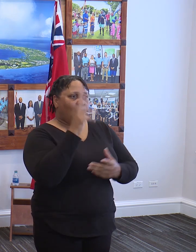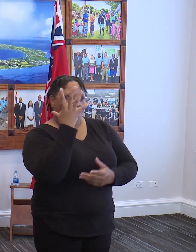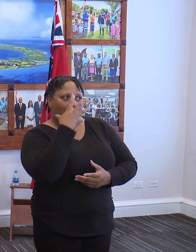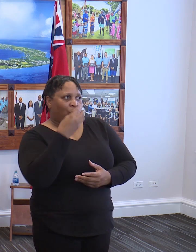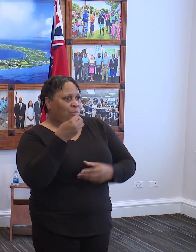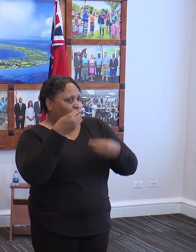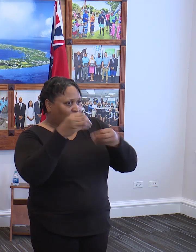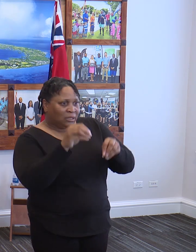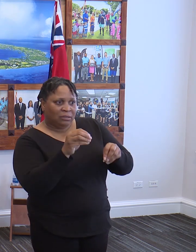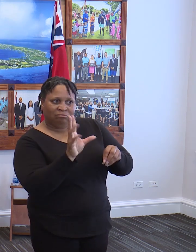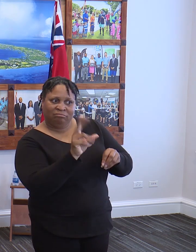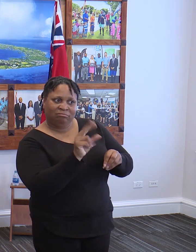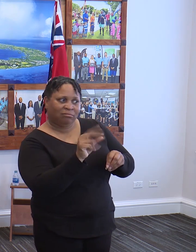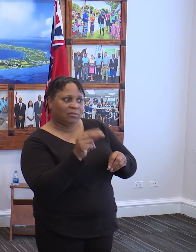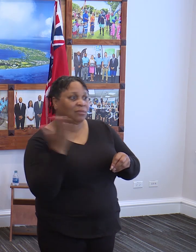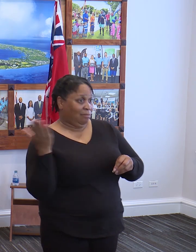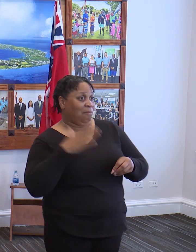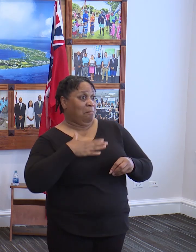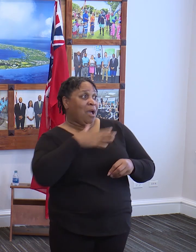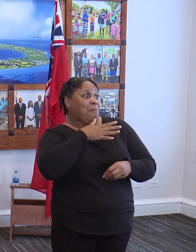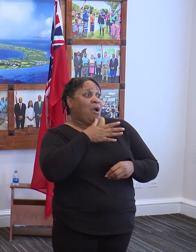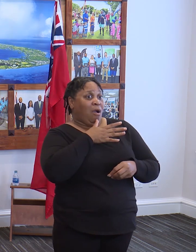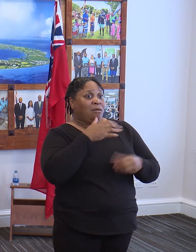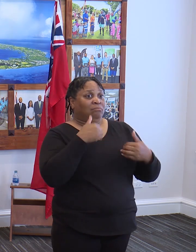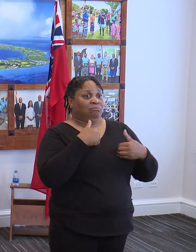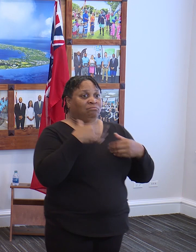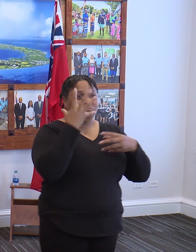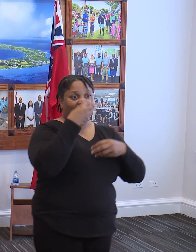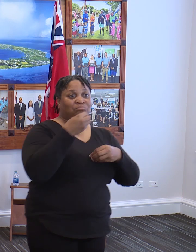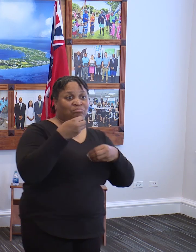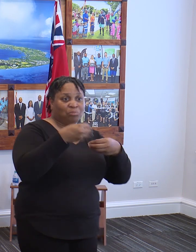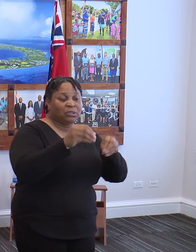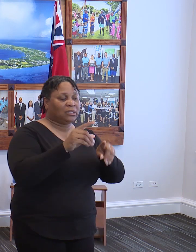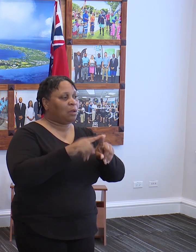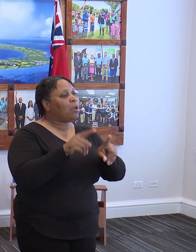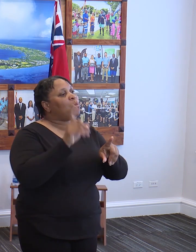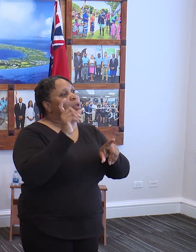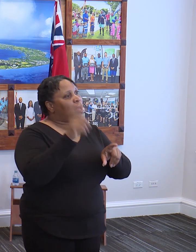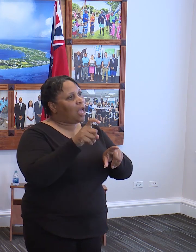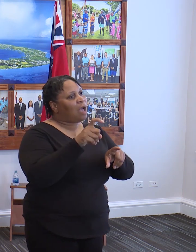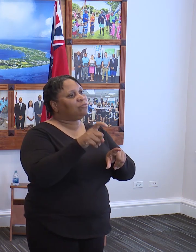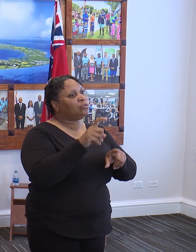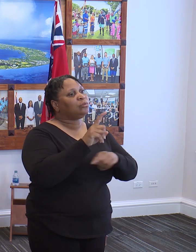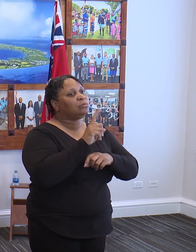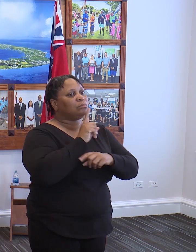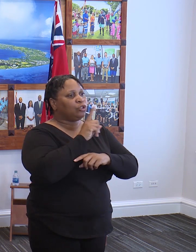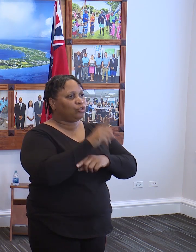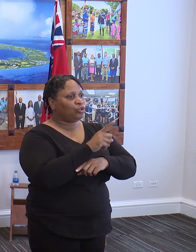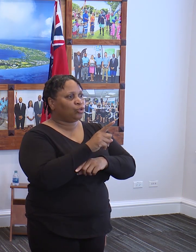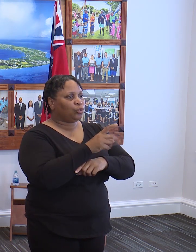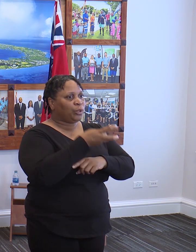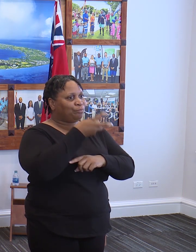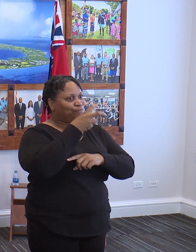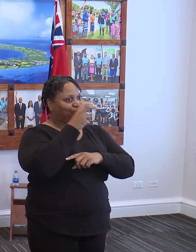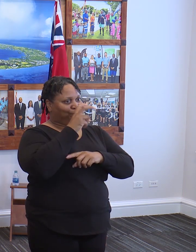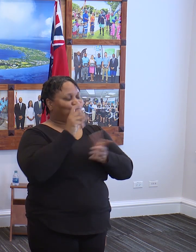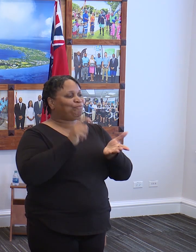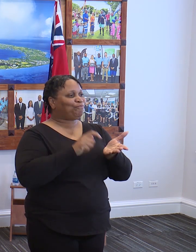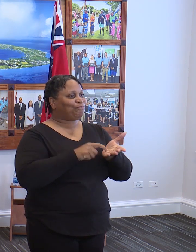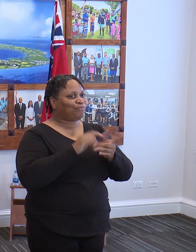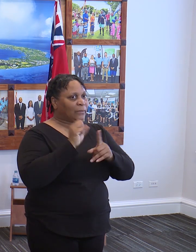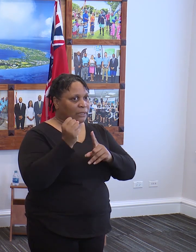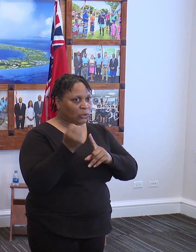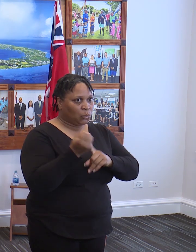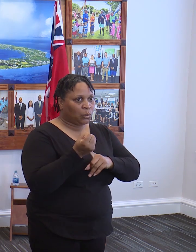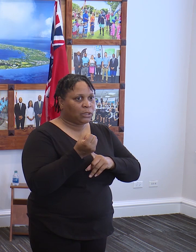salons, my mom is in the beauty industry, but we have to make sure that we are being prudent in this regard. So what I